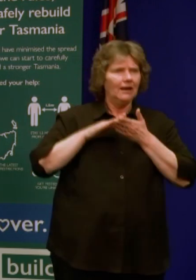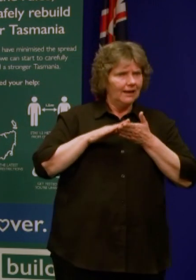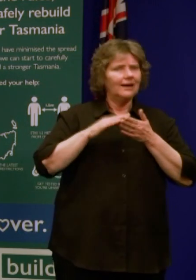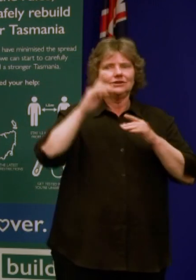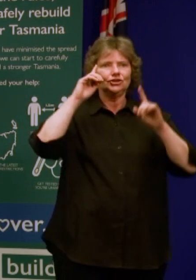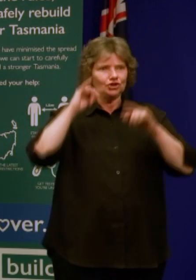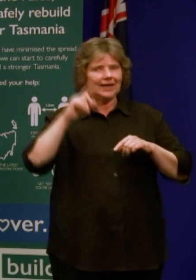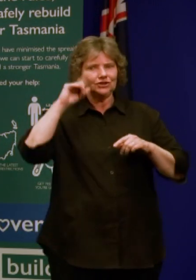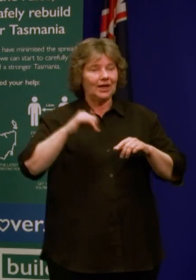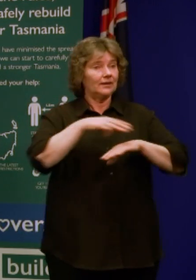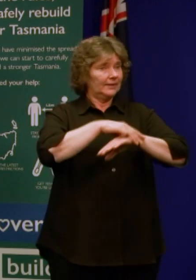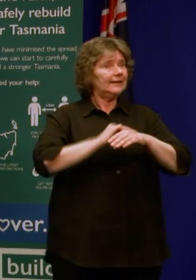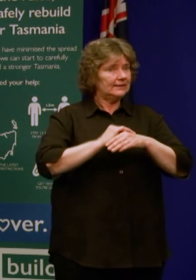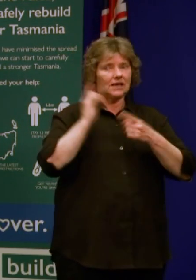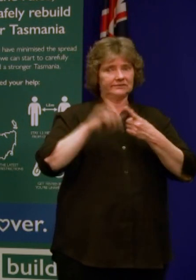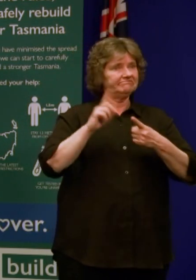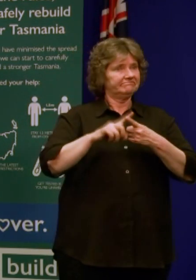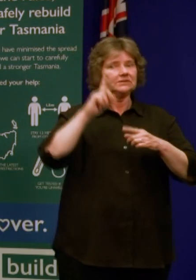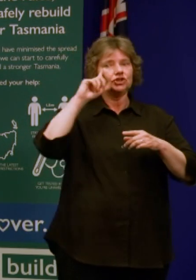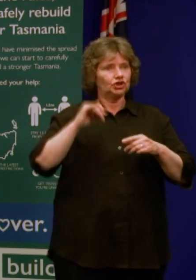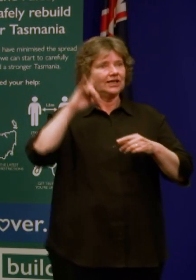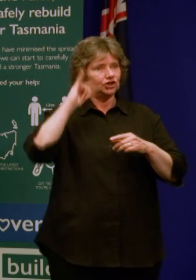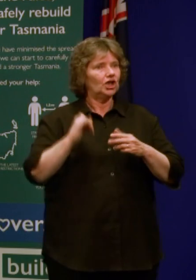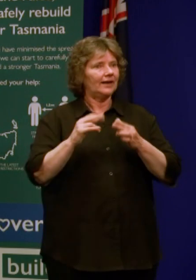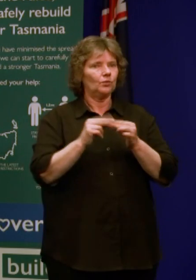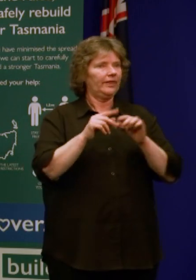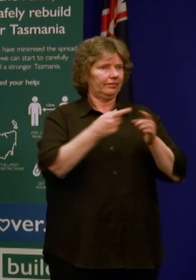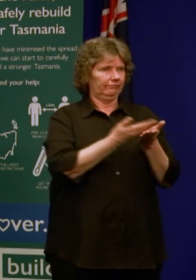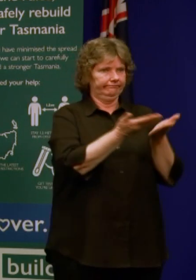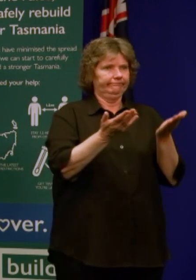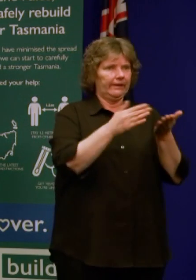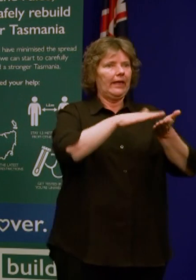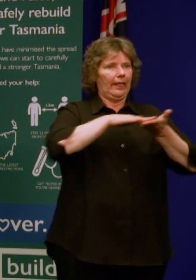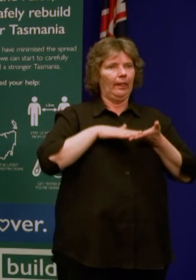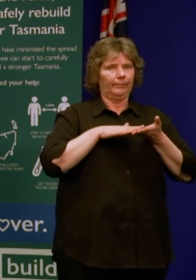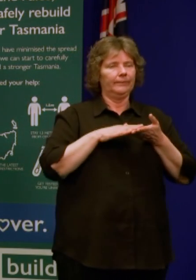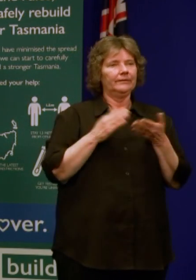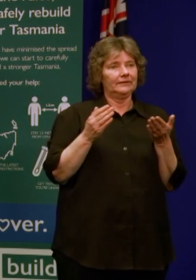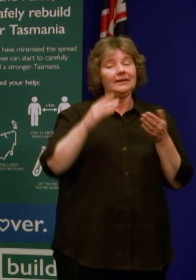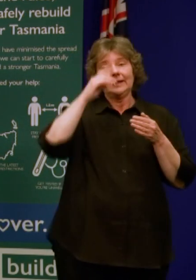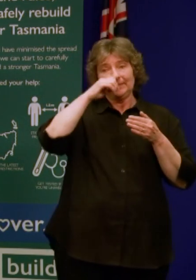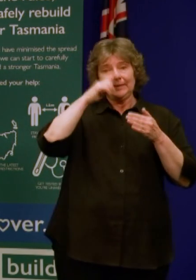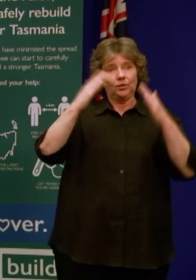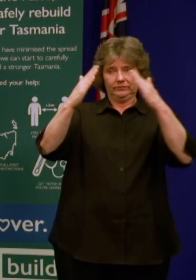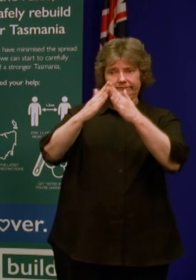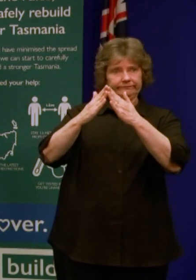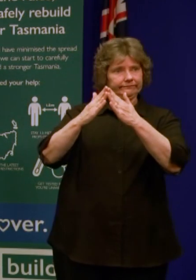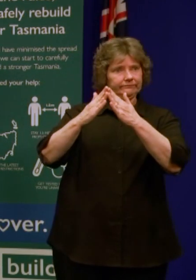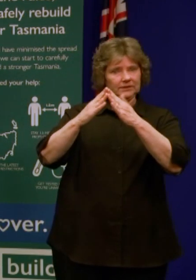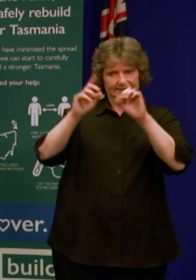doing those checks, and as I said before, we're actually concentrating those people in quarantine at the moment from Victoria,